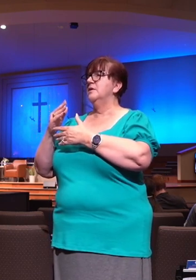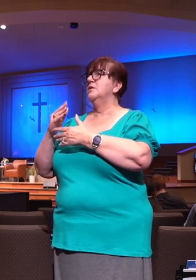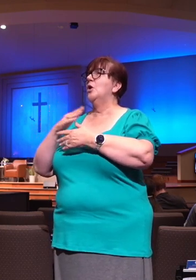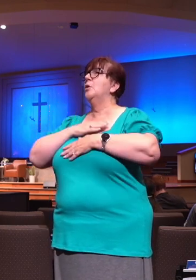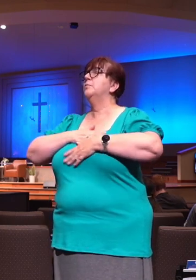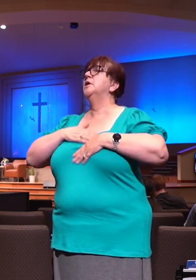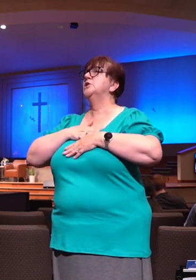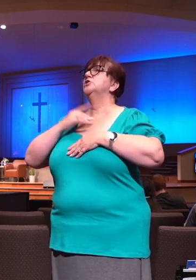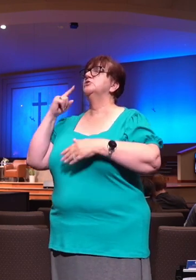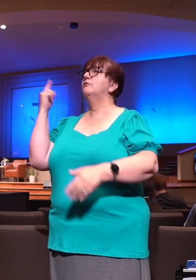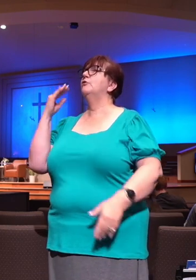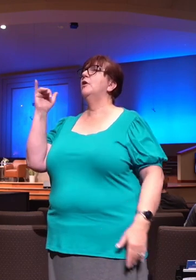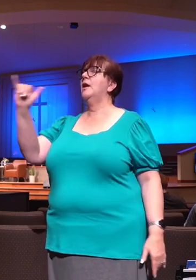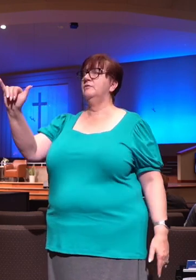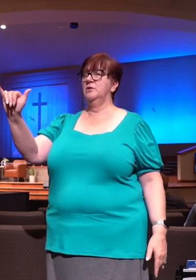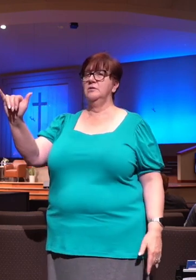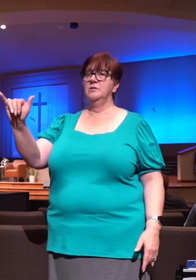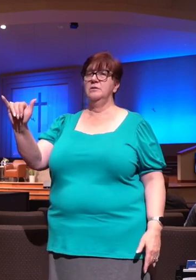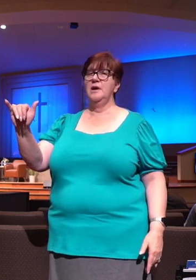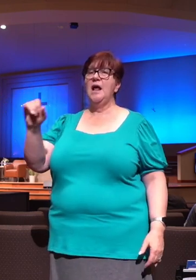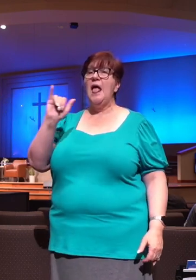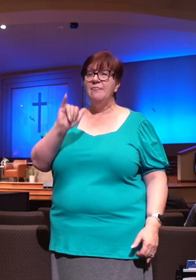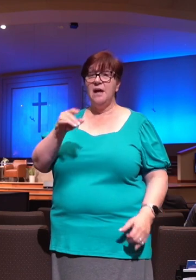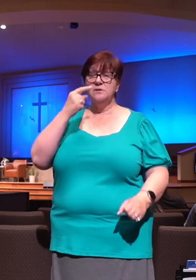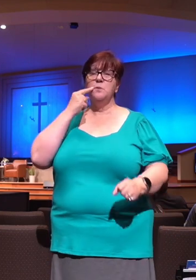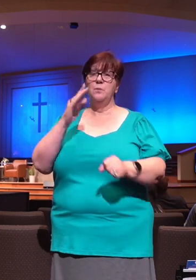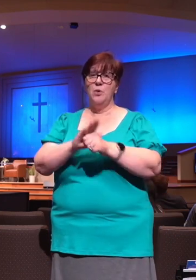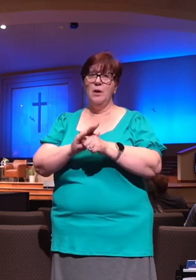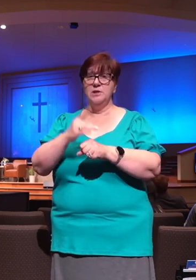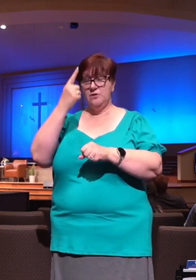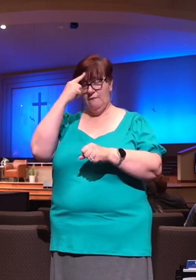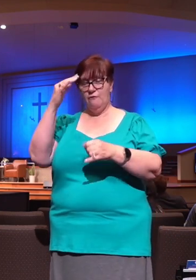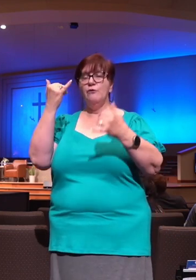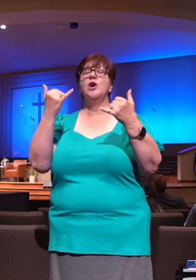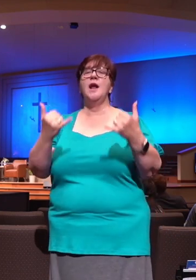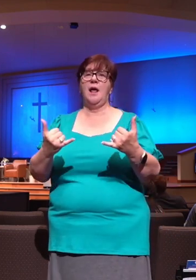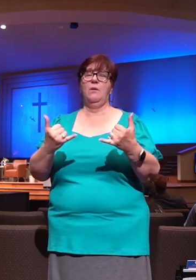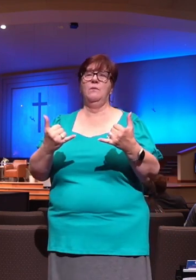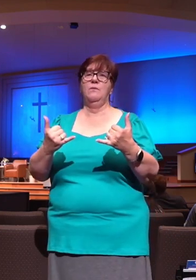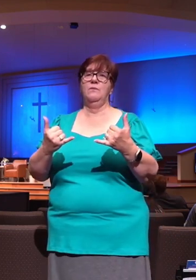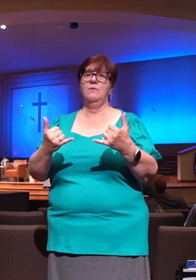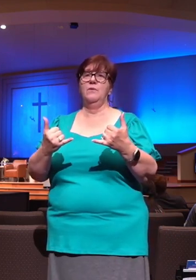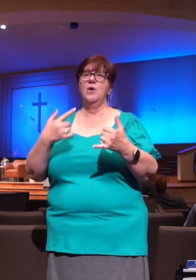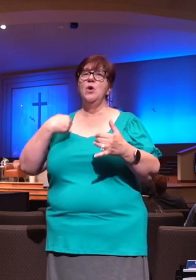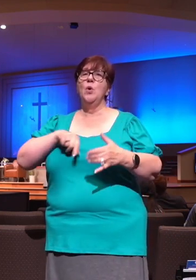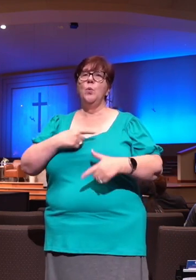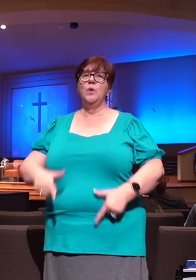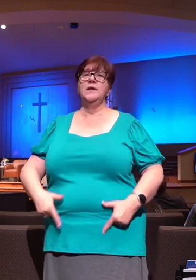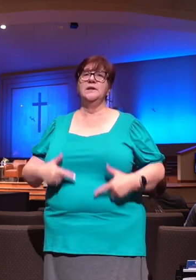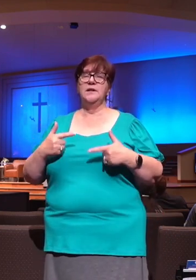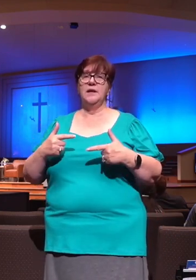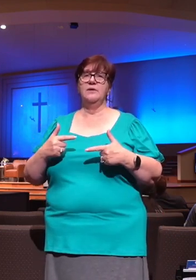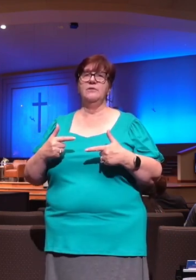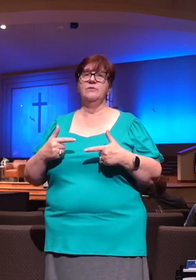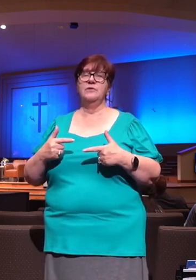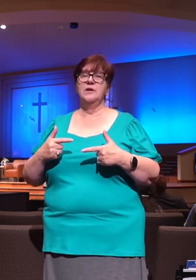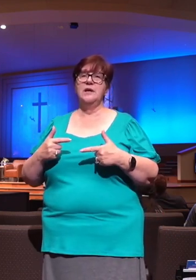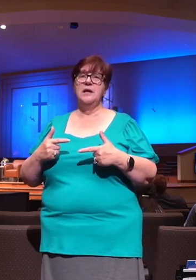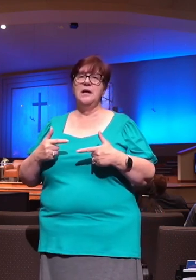forevermore. You know what that's a promise for? That's a promise for today. Today, we live in the already-not-yet reality where we've been given